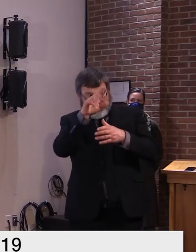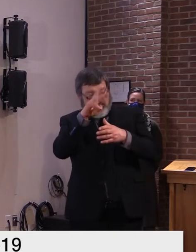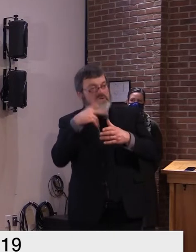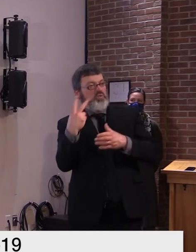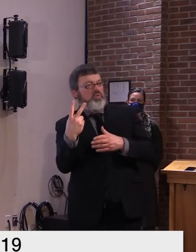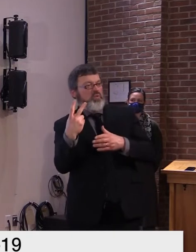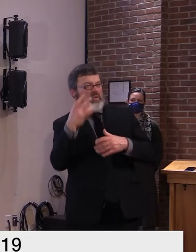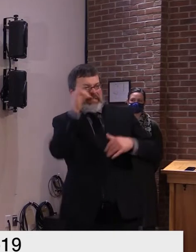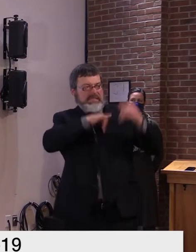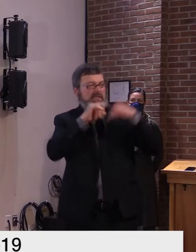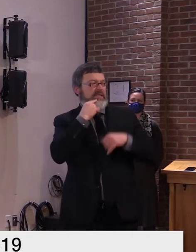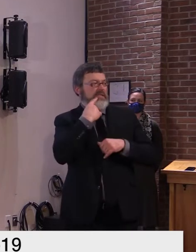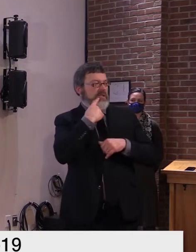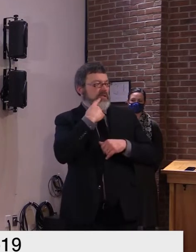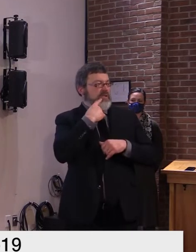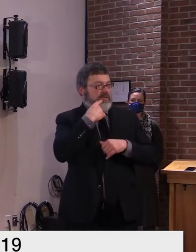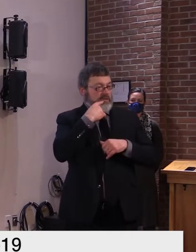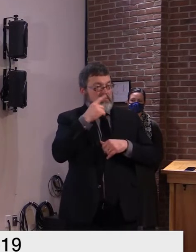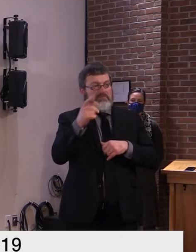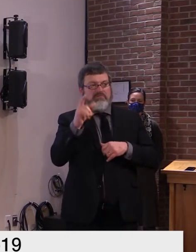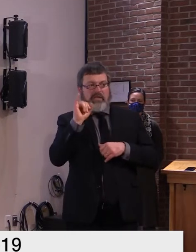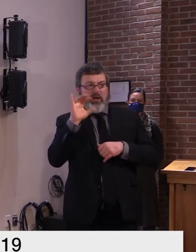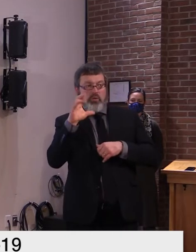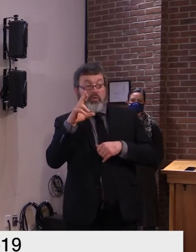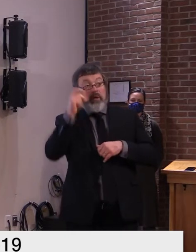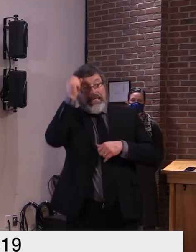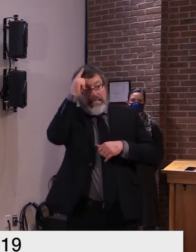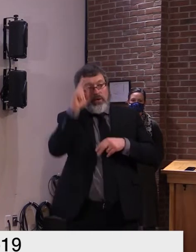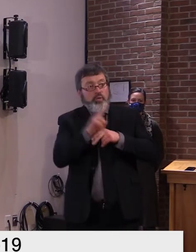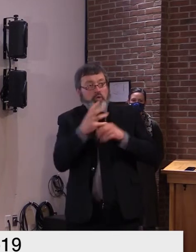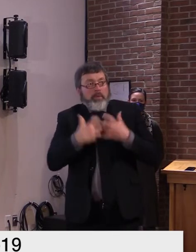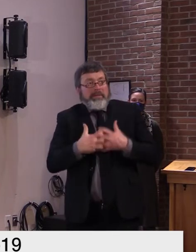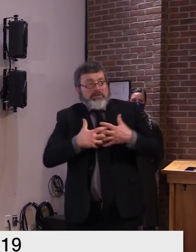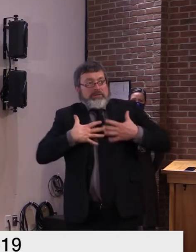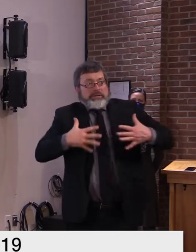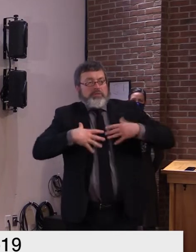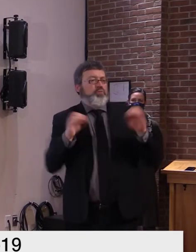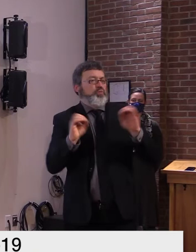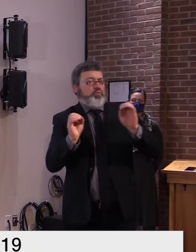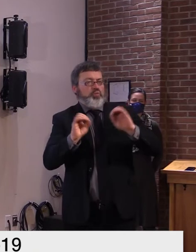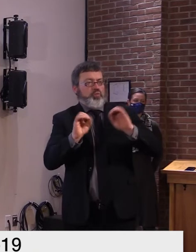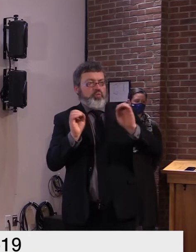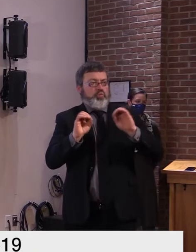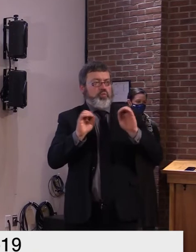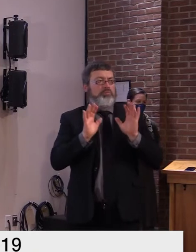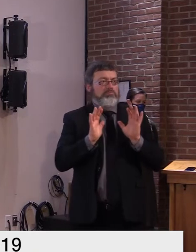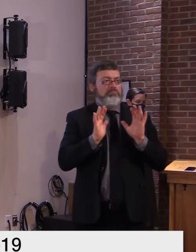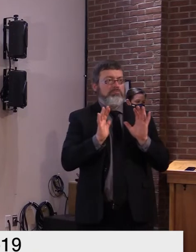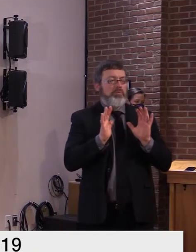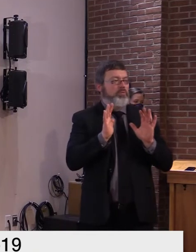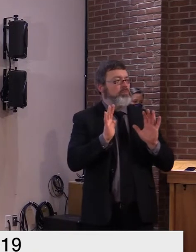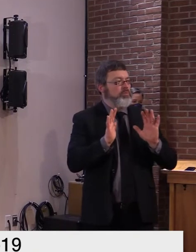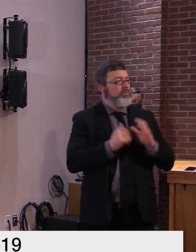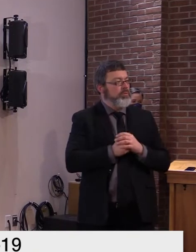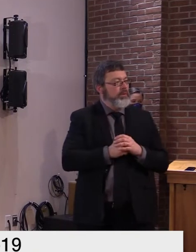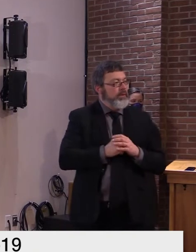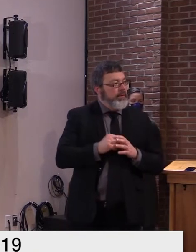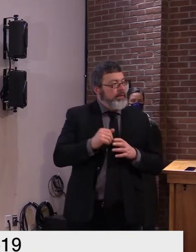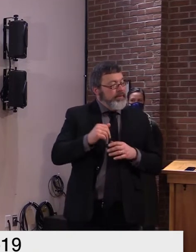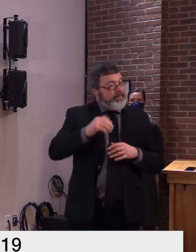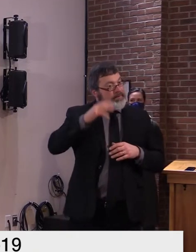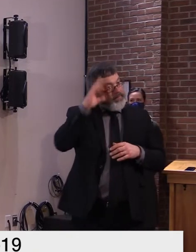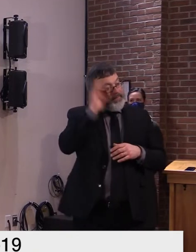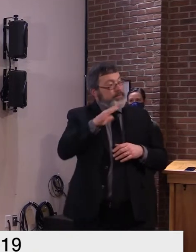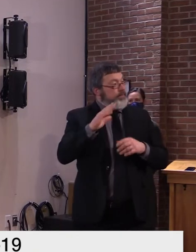national news and gotten questions here about the potential impact of thanksgiving on cases it's now been about